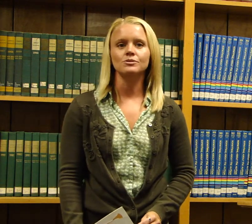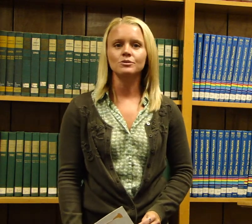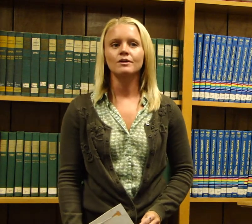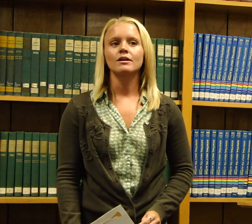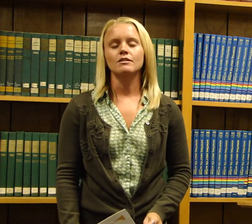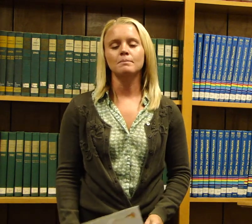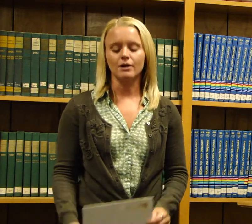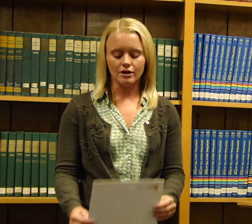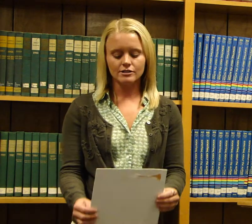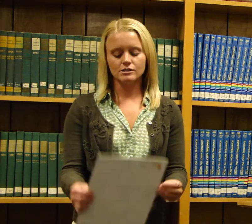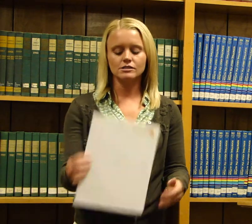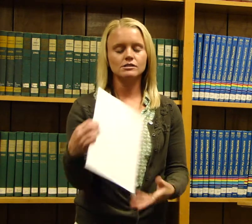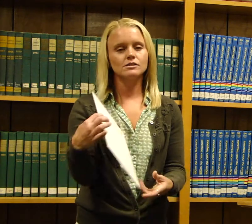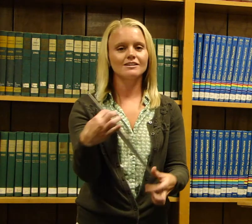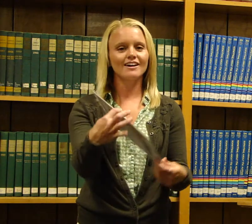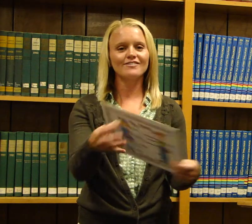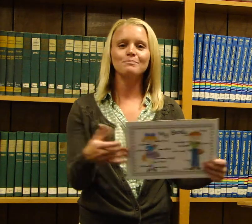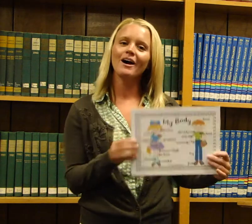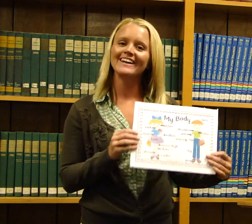the parts of the body.